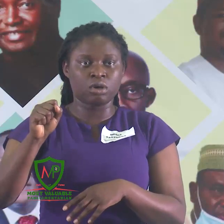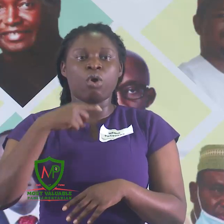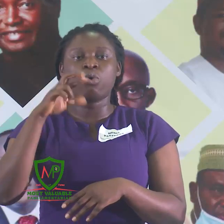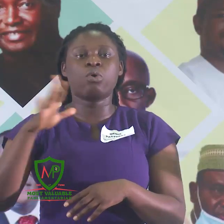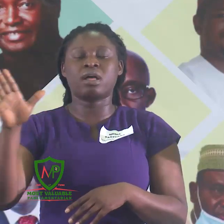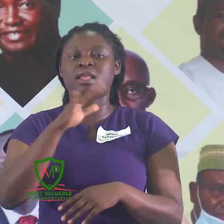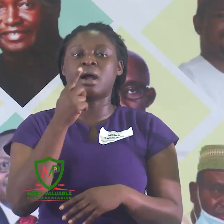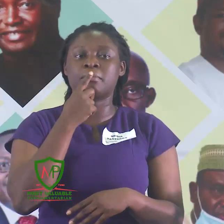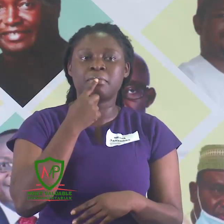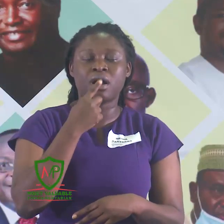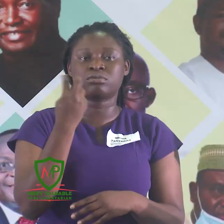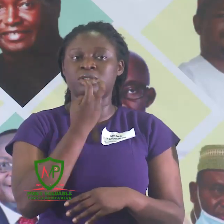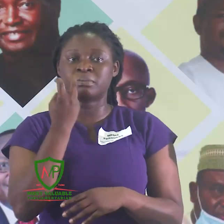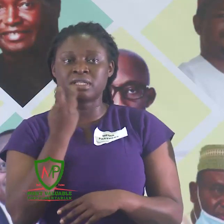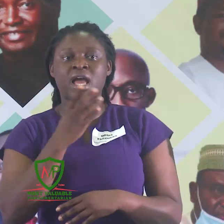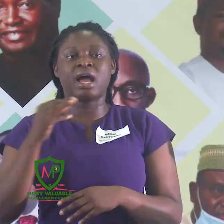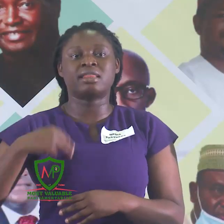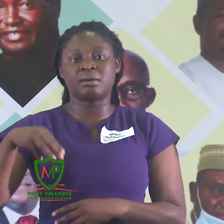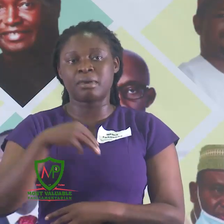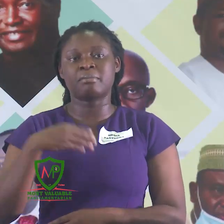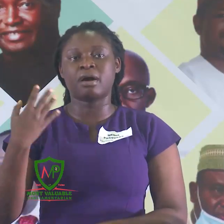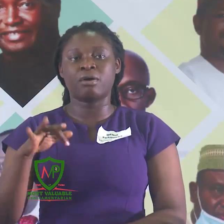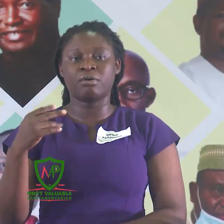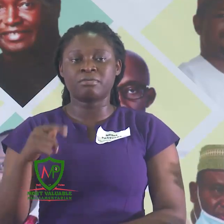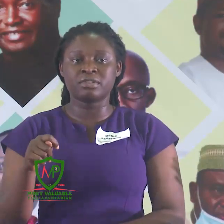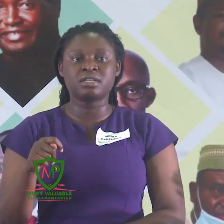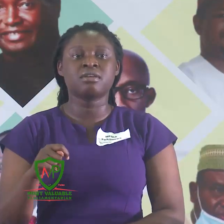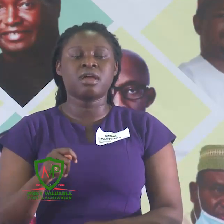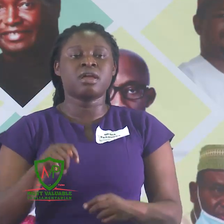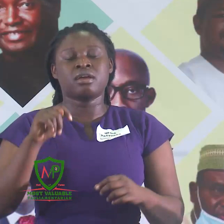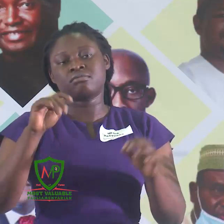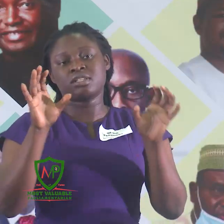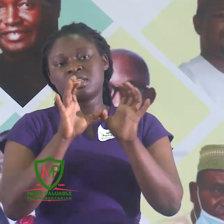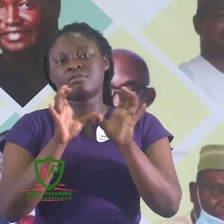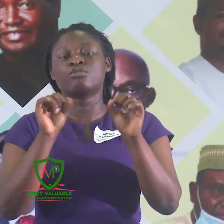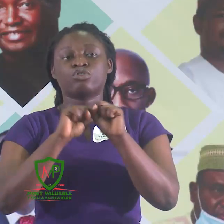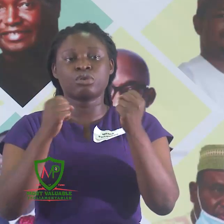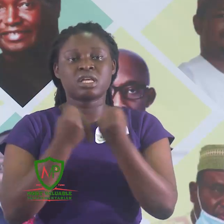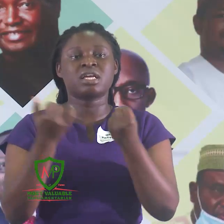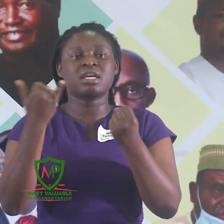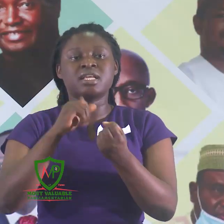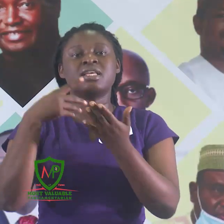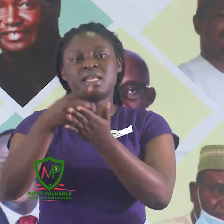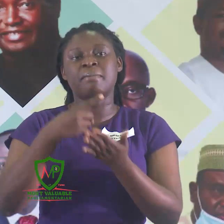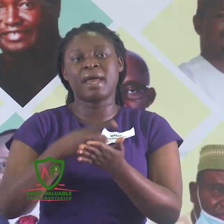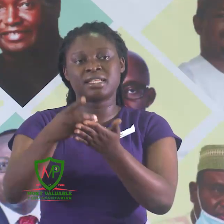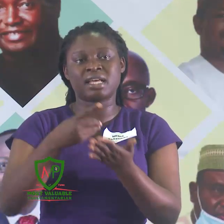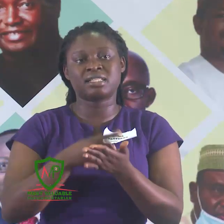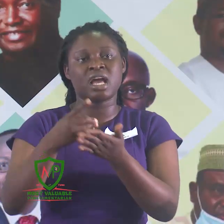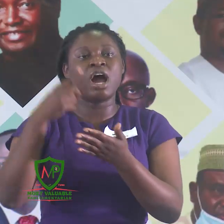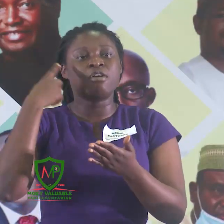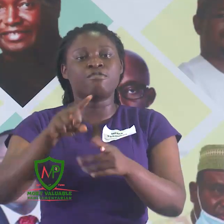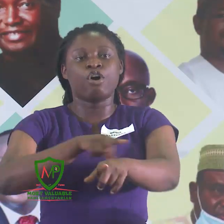and members of the civil society debated for a long time what